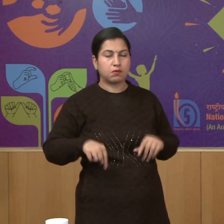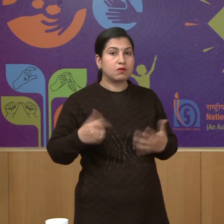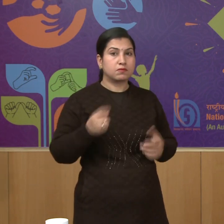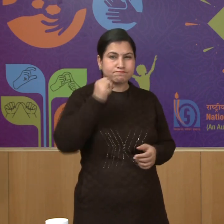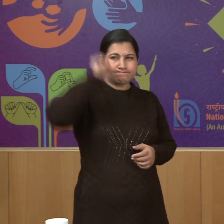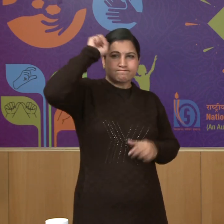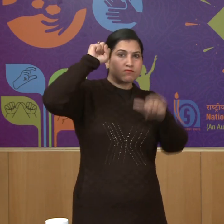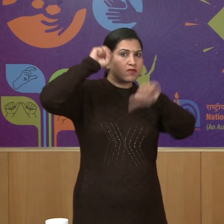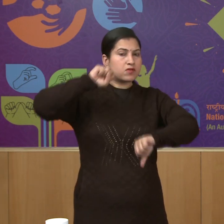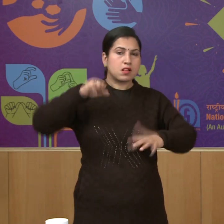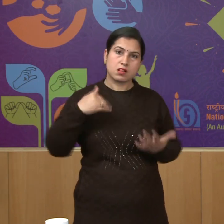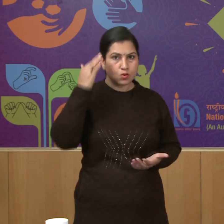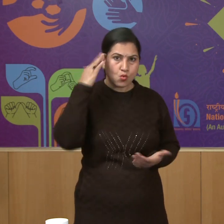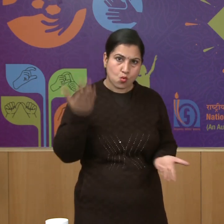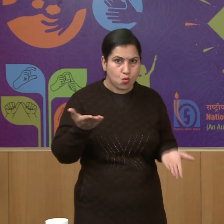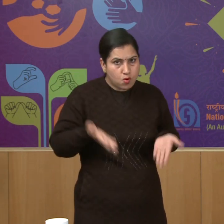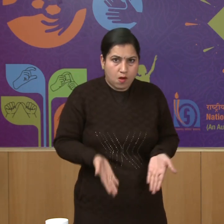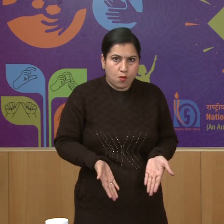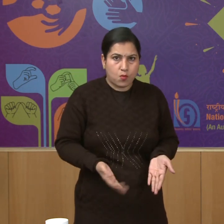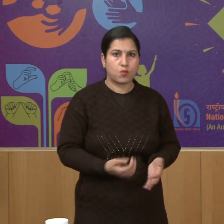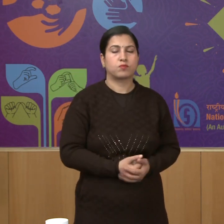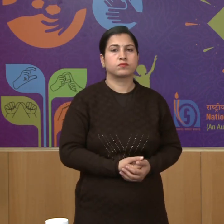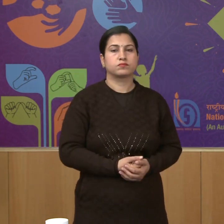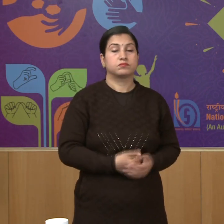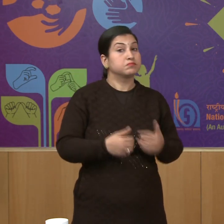1857 revolt however